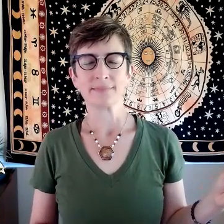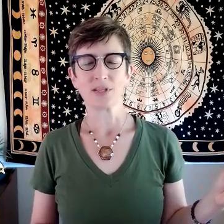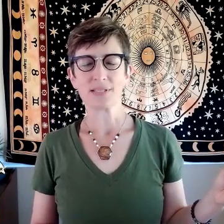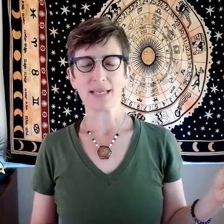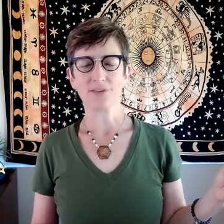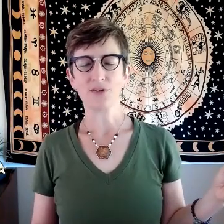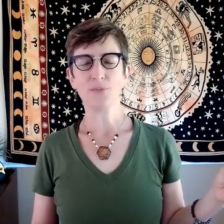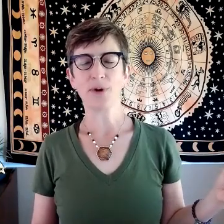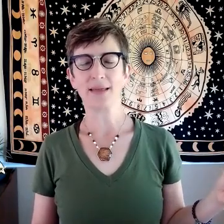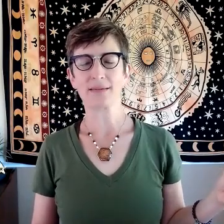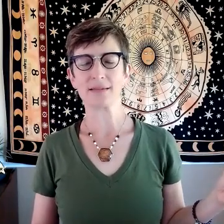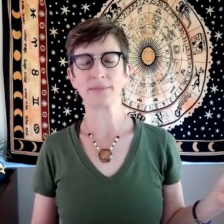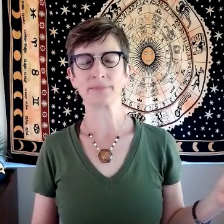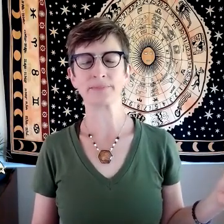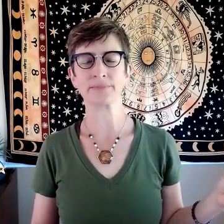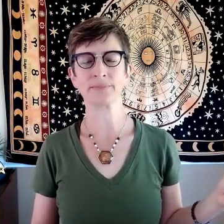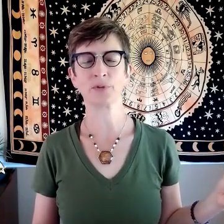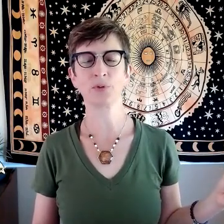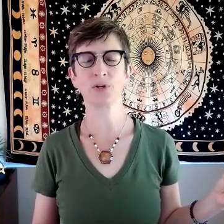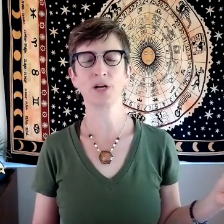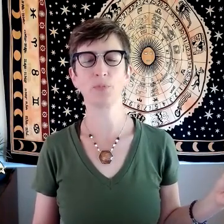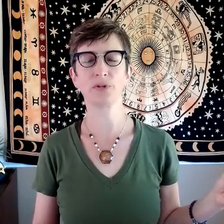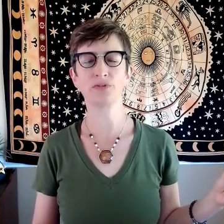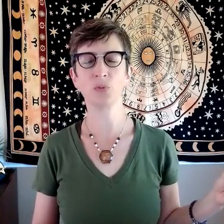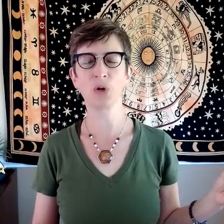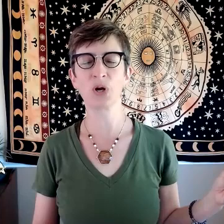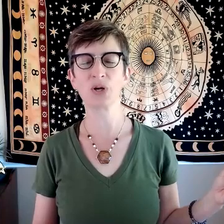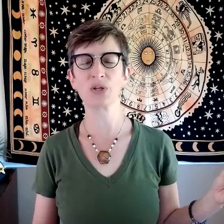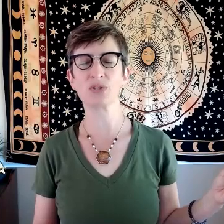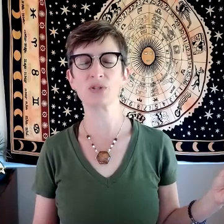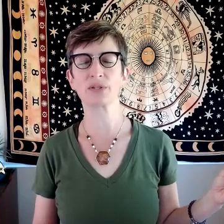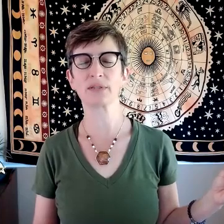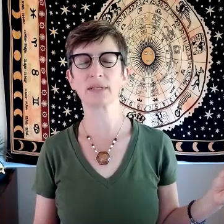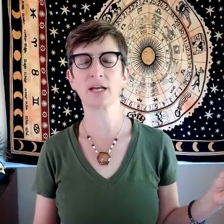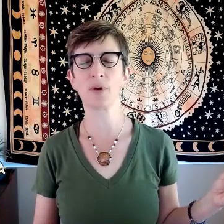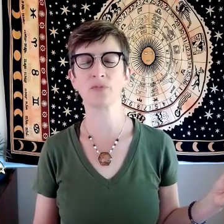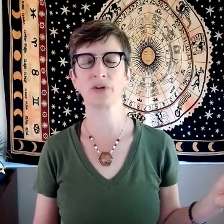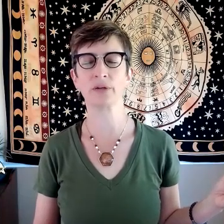just take a few breaths what are a couple of words that come up for you